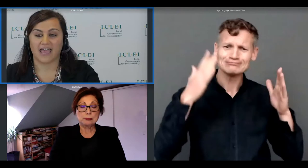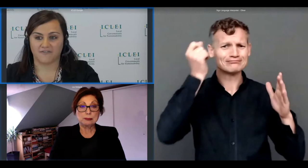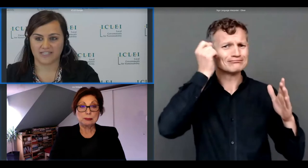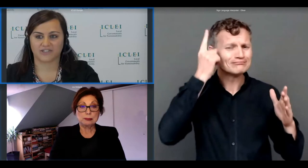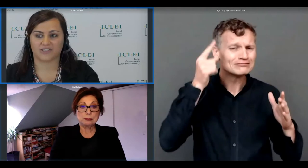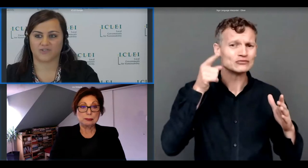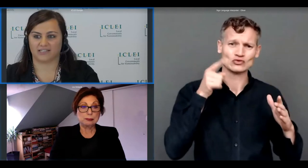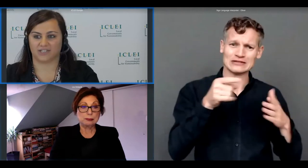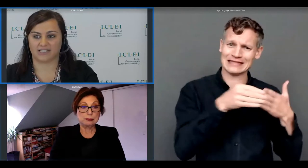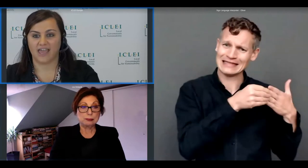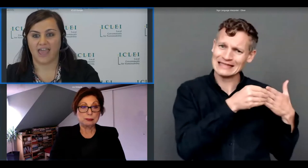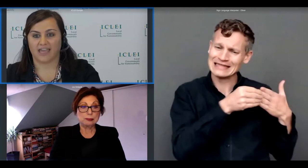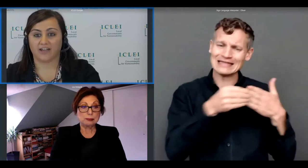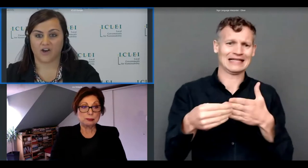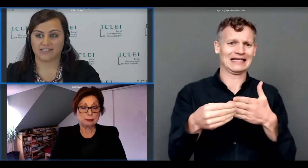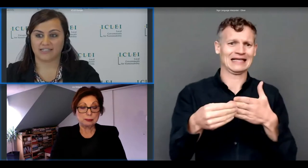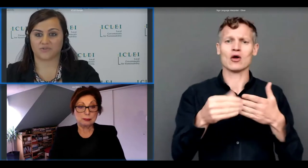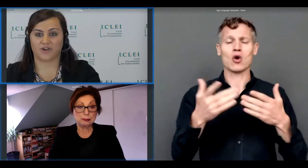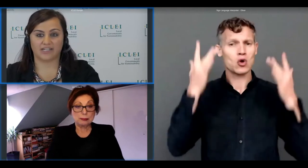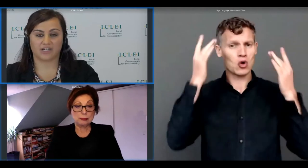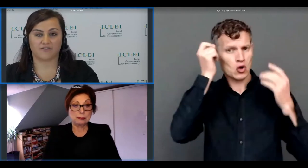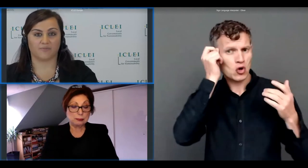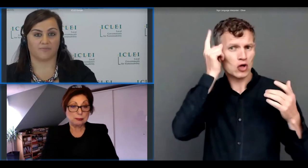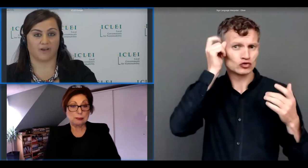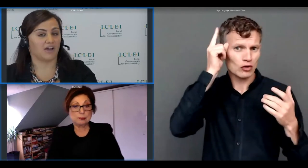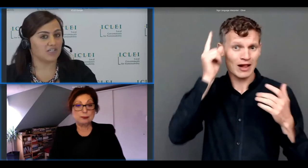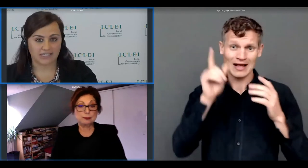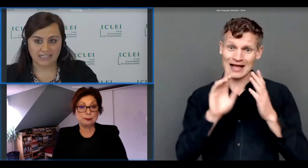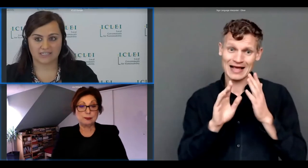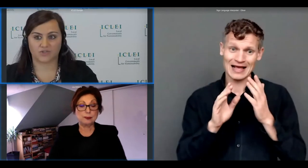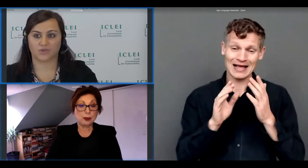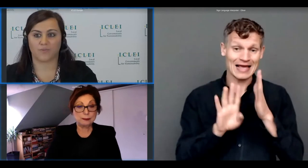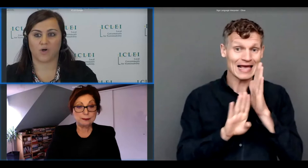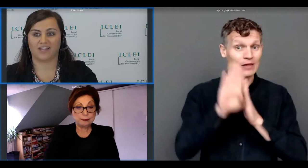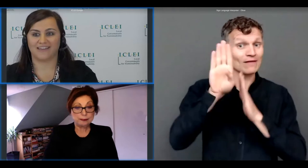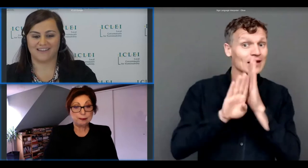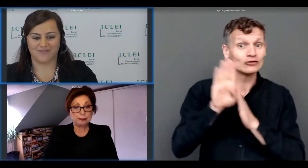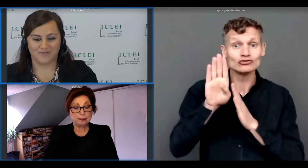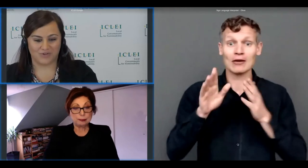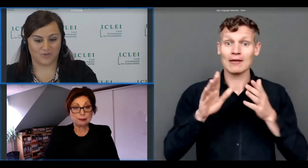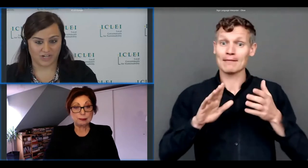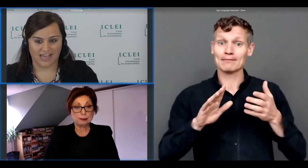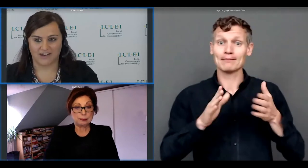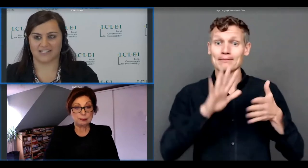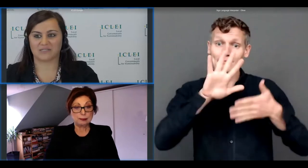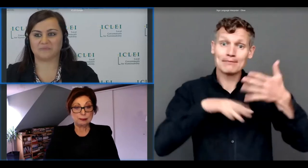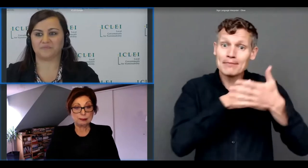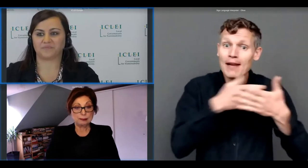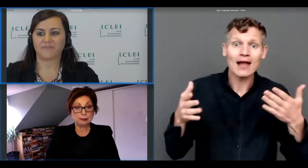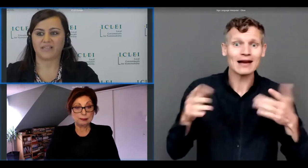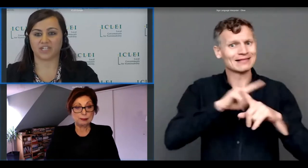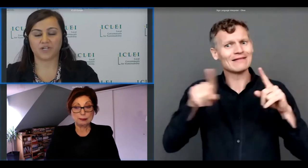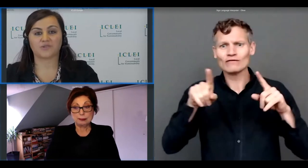and visitor strategies in contexts ranging from large cities to small rural areas